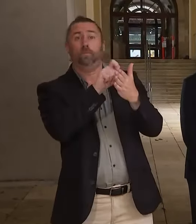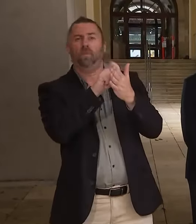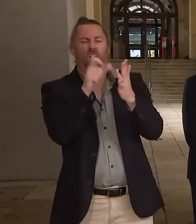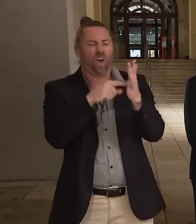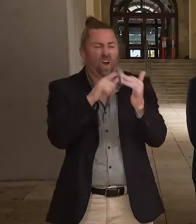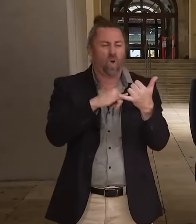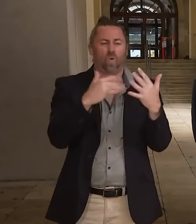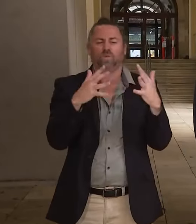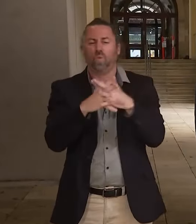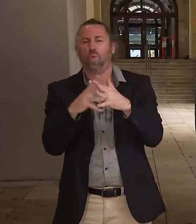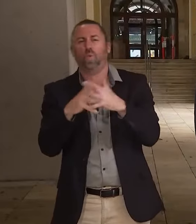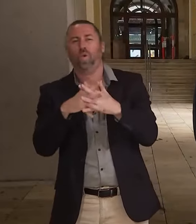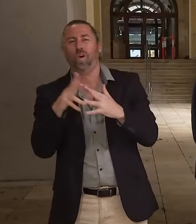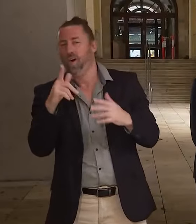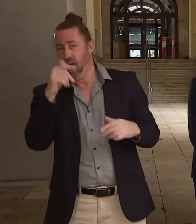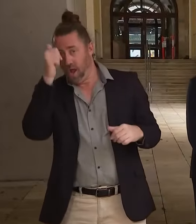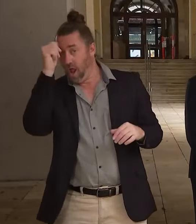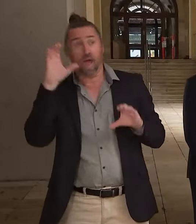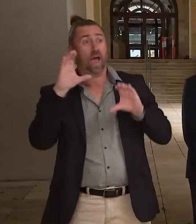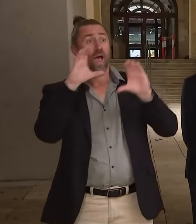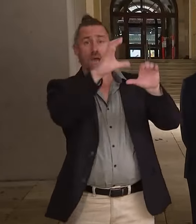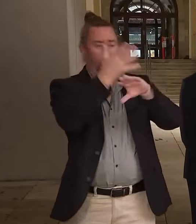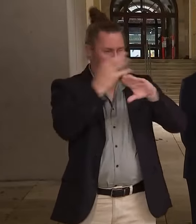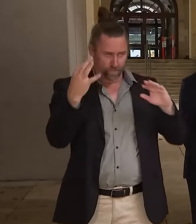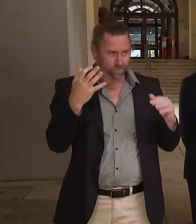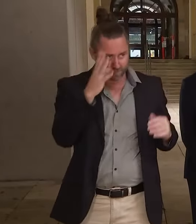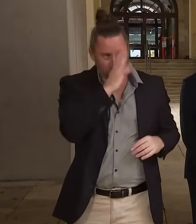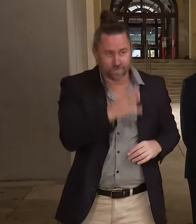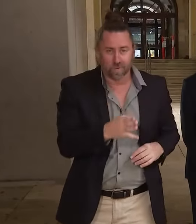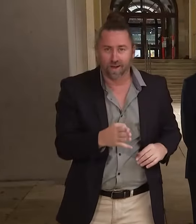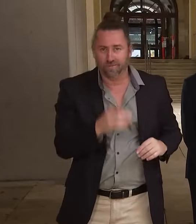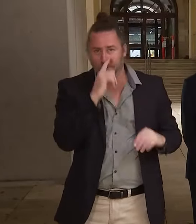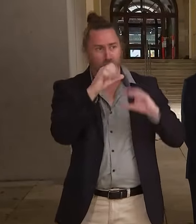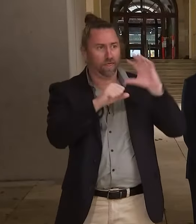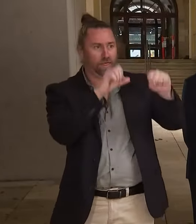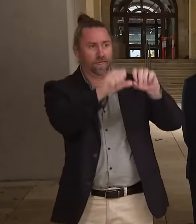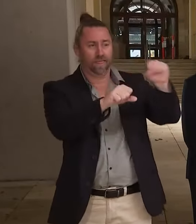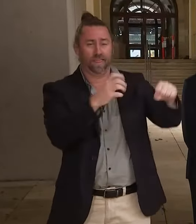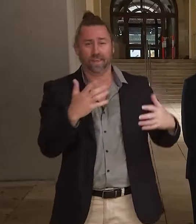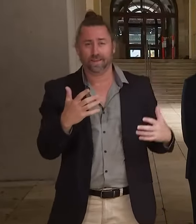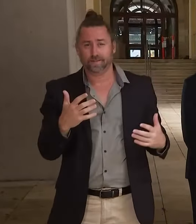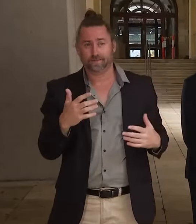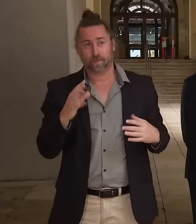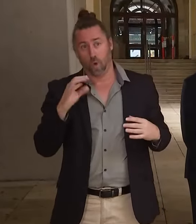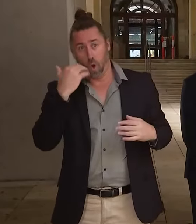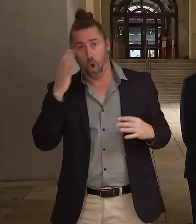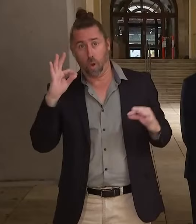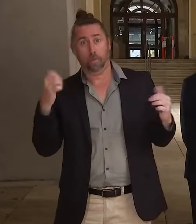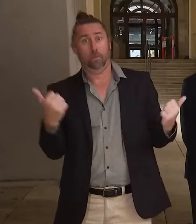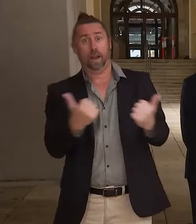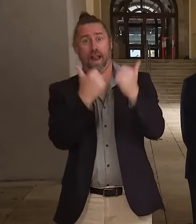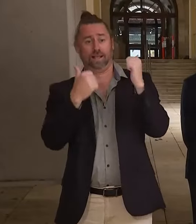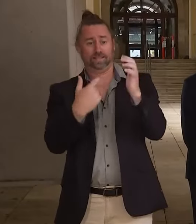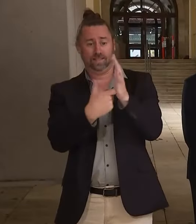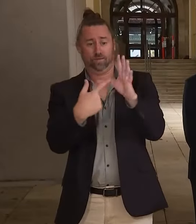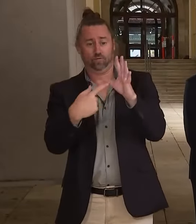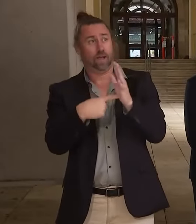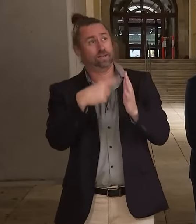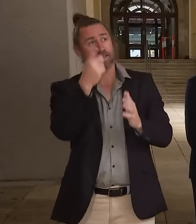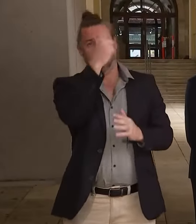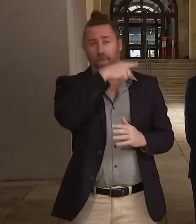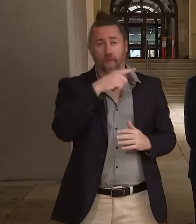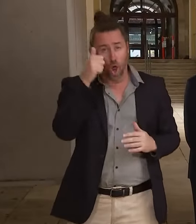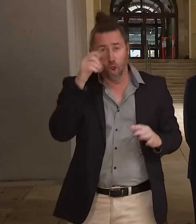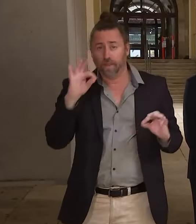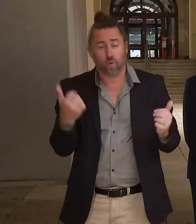our pharmacies, they're going again. So is there ready supply out there that anyone who wants one can get one?